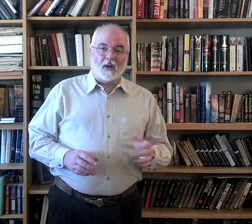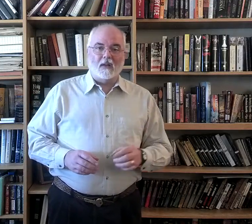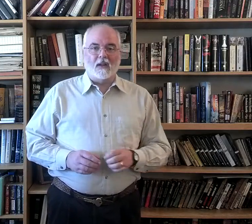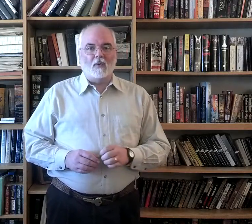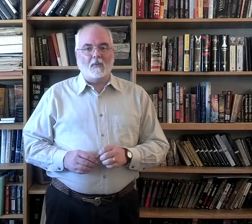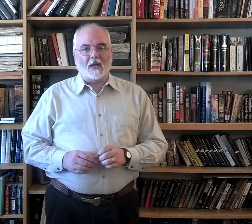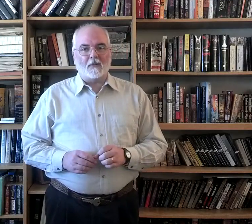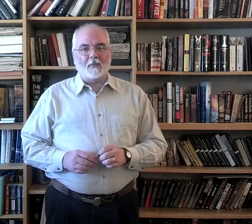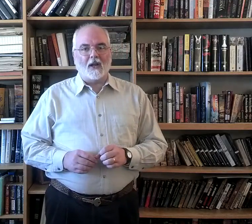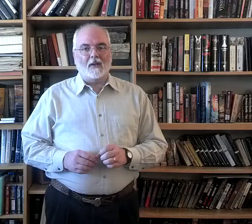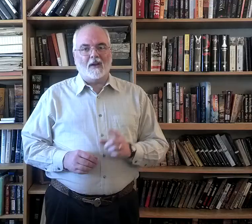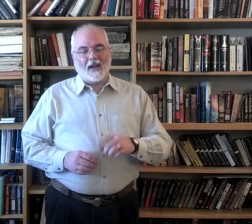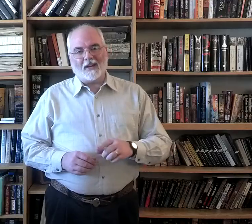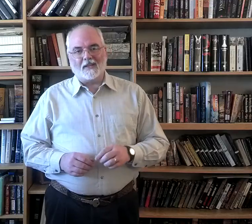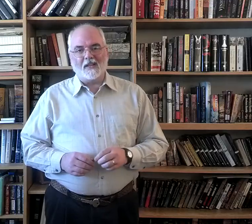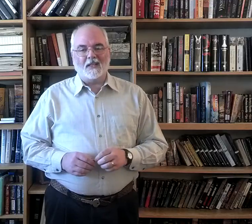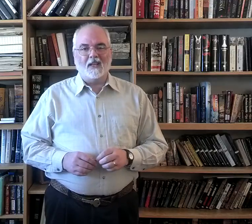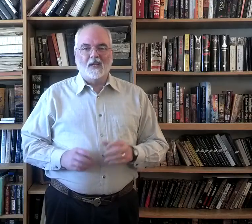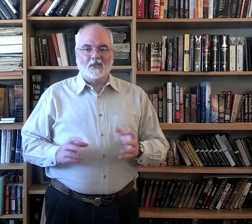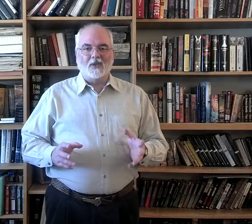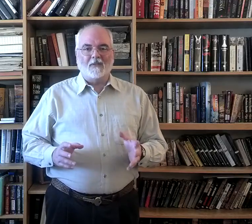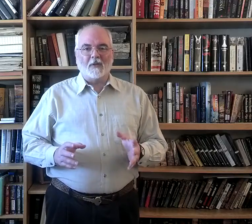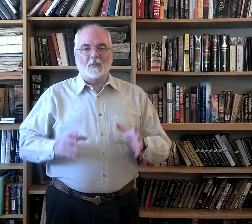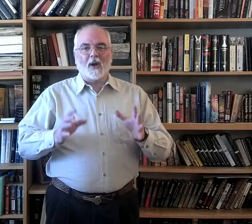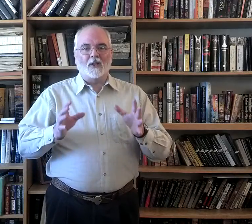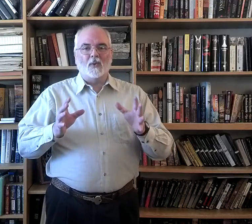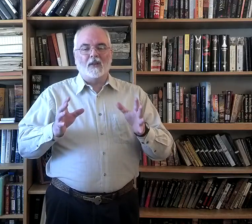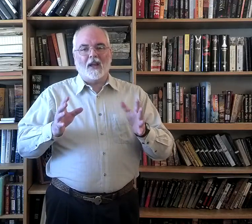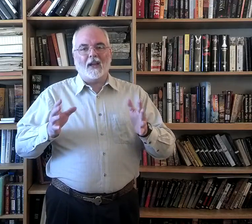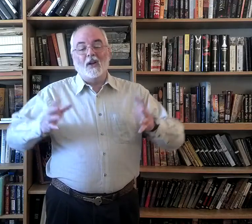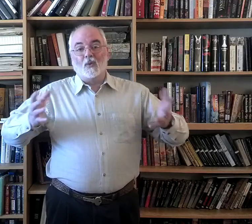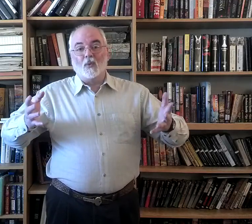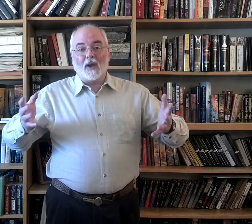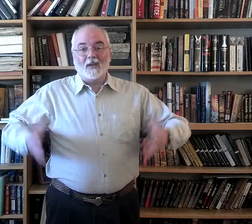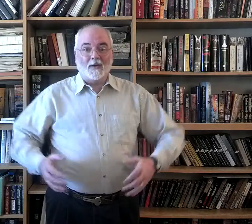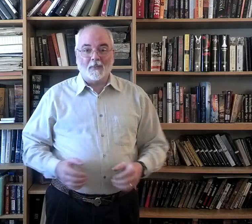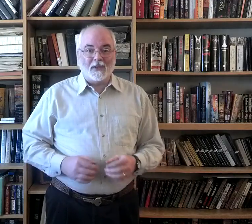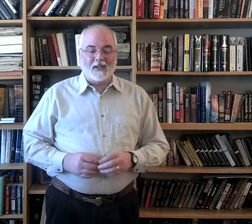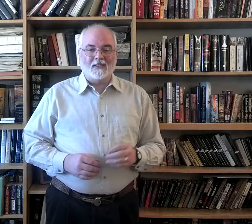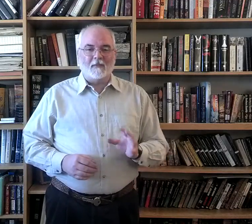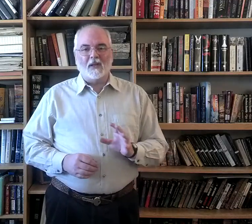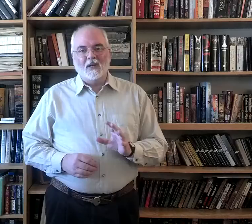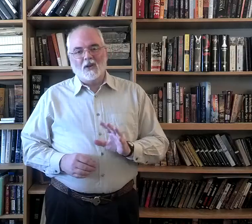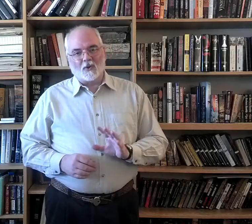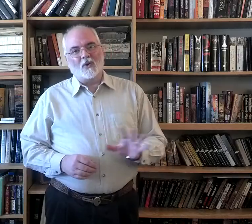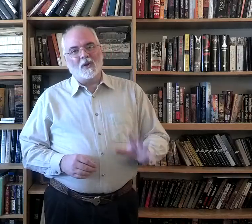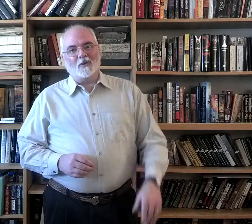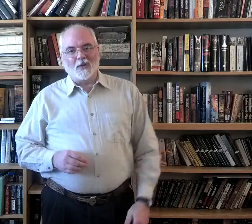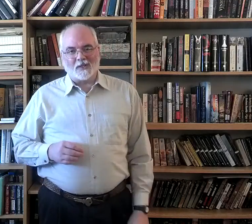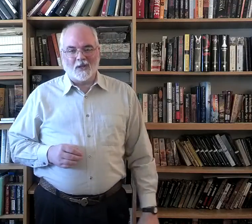that will actually be played there at LTC. So you have something to practice with at regular speed, instead of me croning through it slowly.